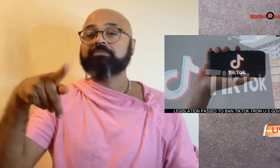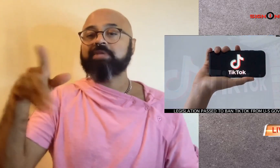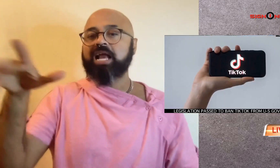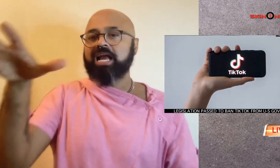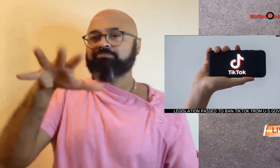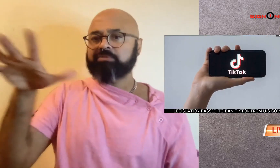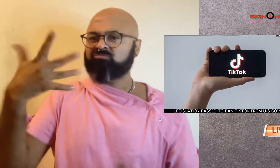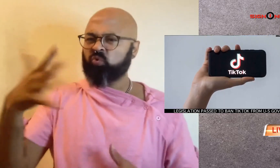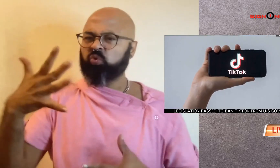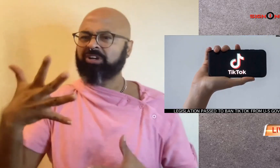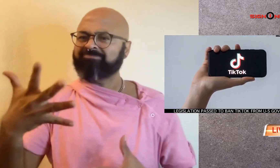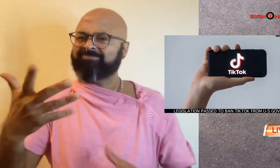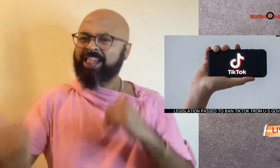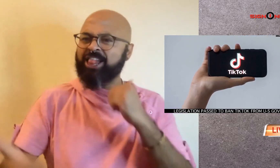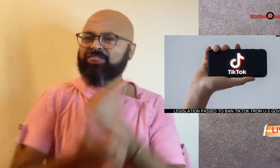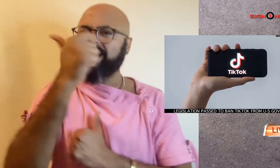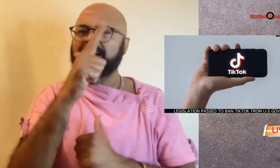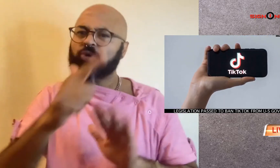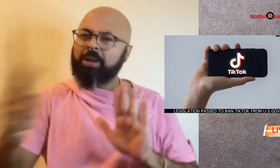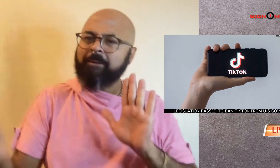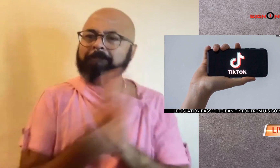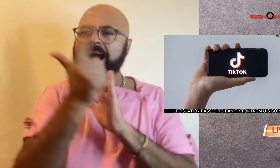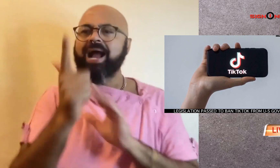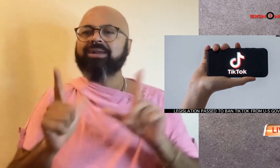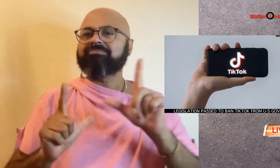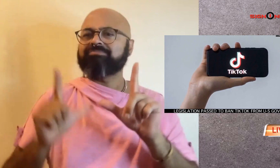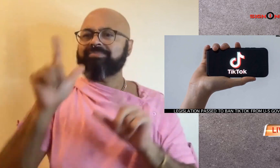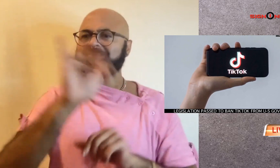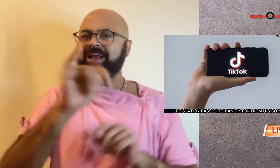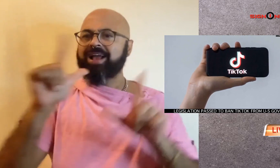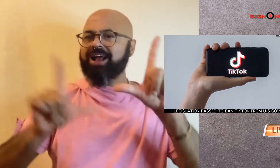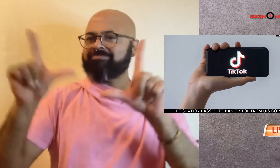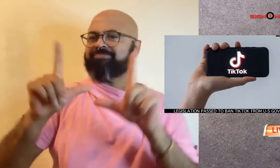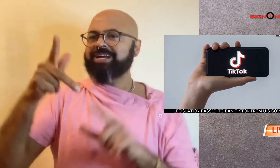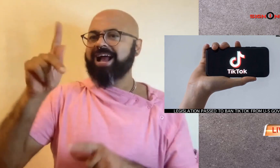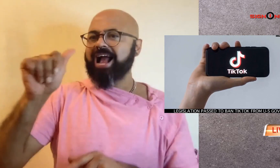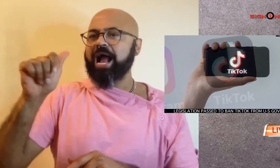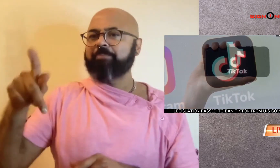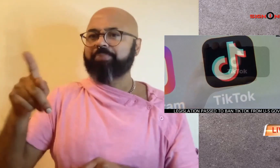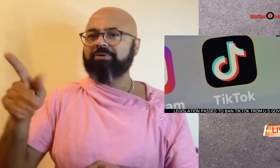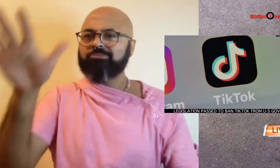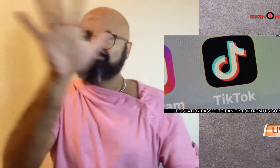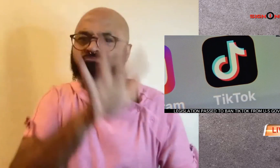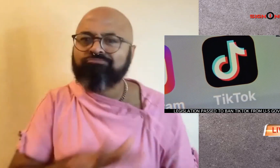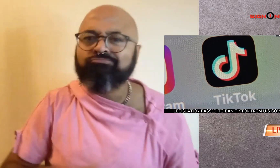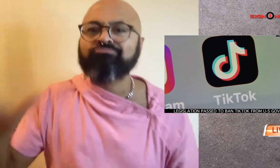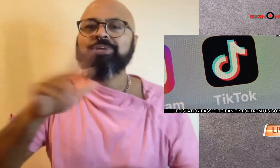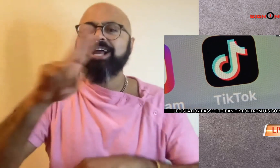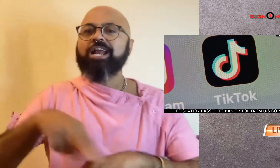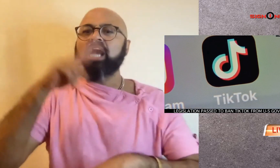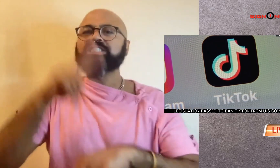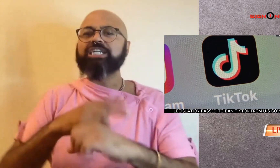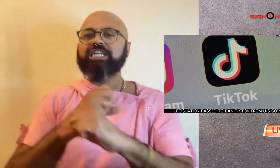The Trump administration threatened to ban the app over national security concerns in 2020.